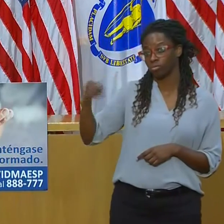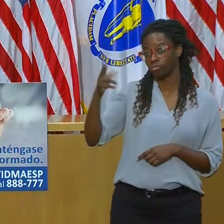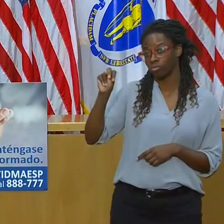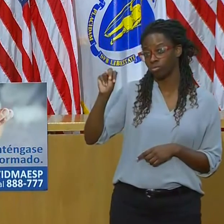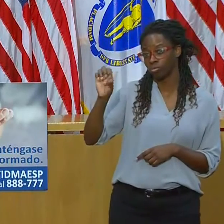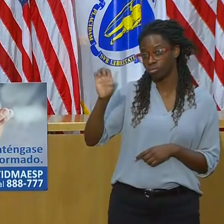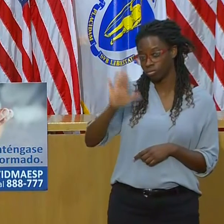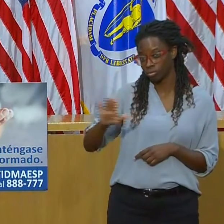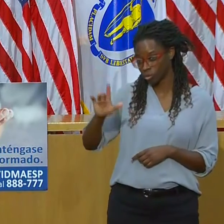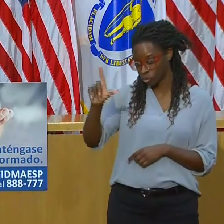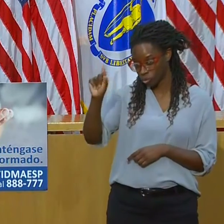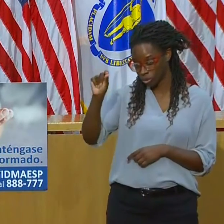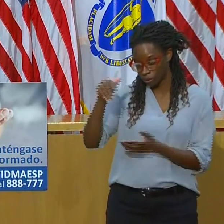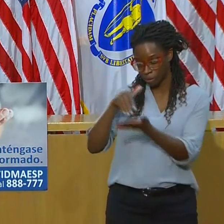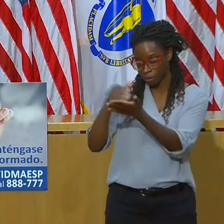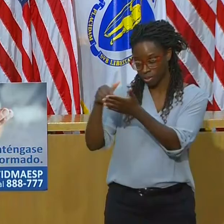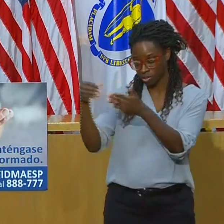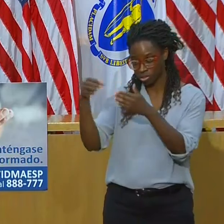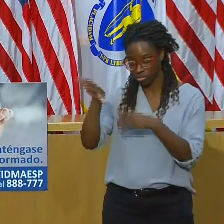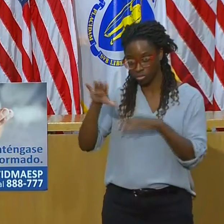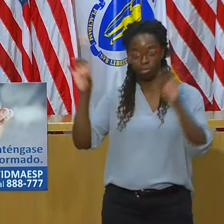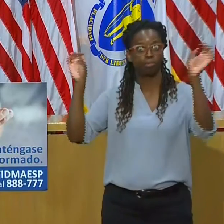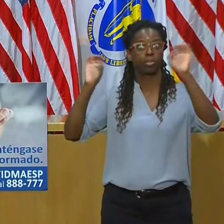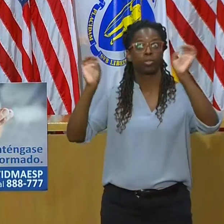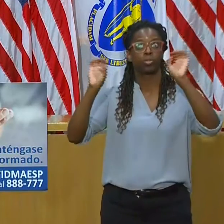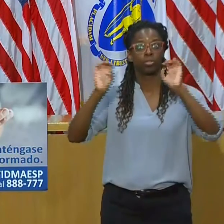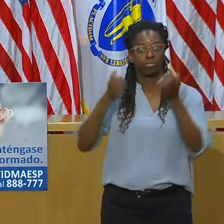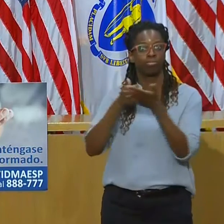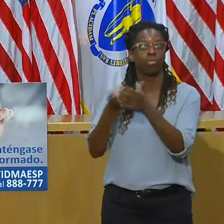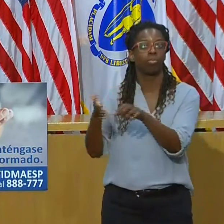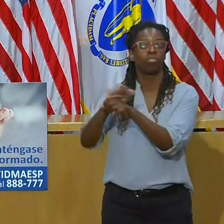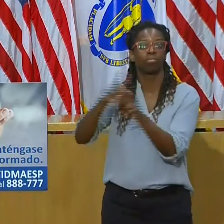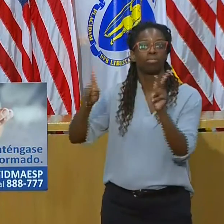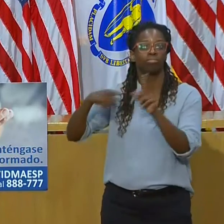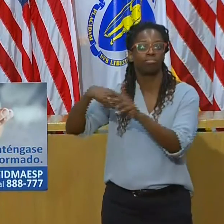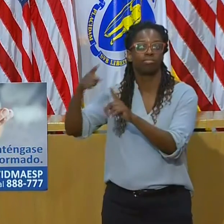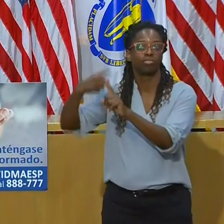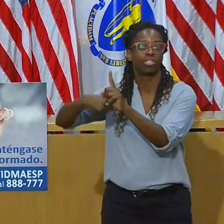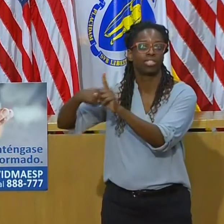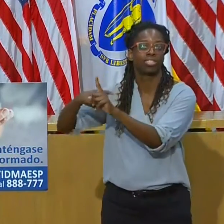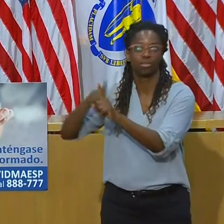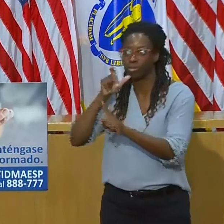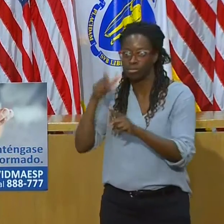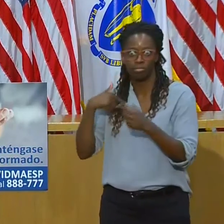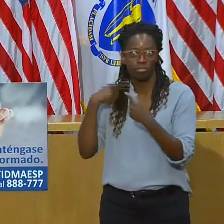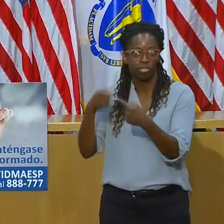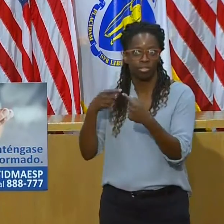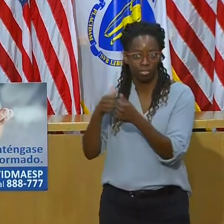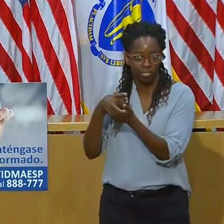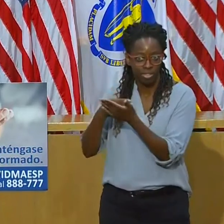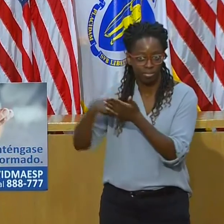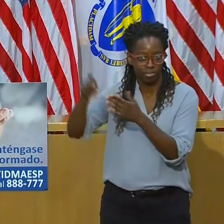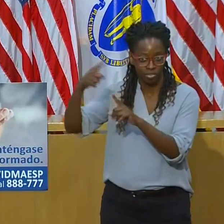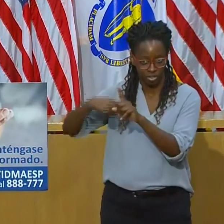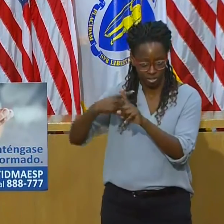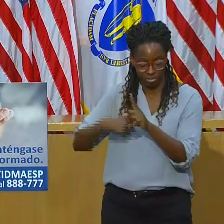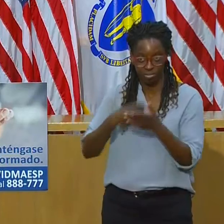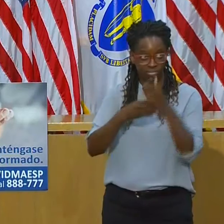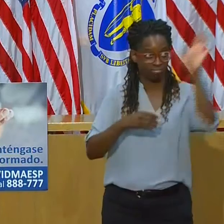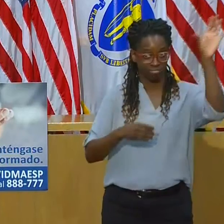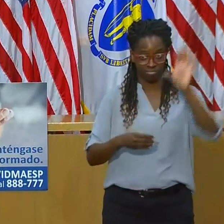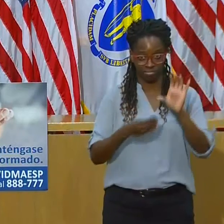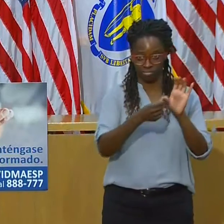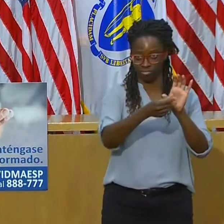program, which was also funded in part through the federal CDBG allocation. It builds upon the RAFT program,